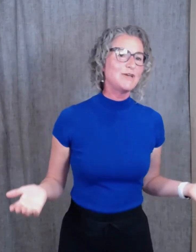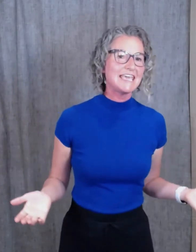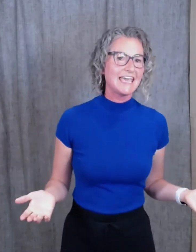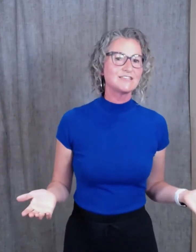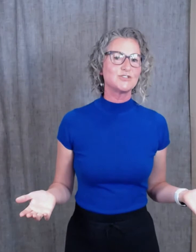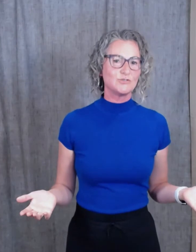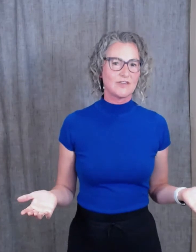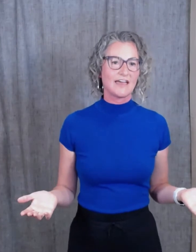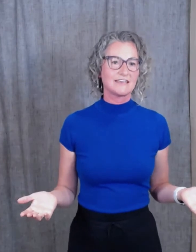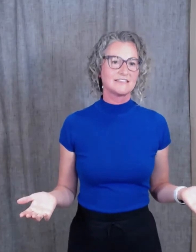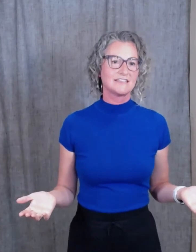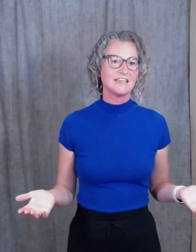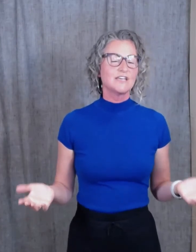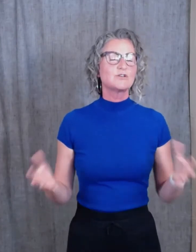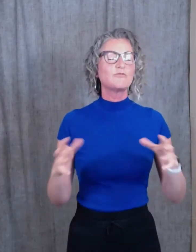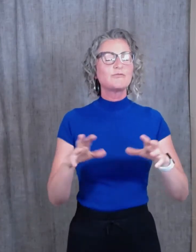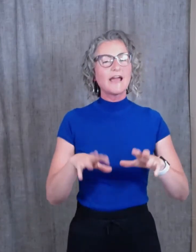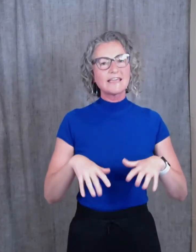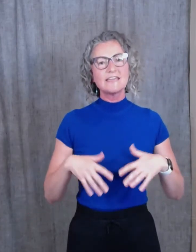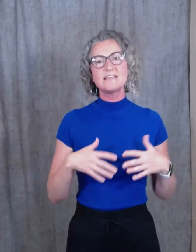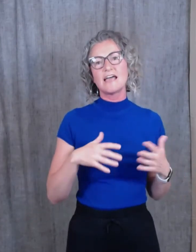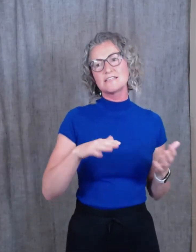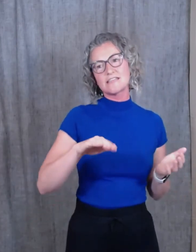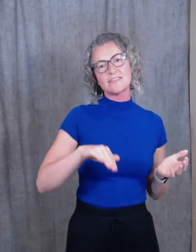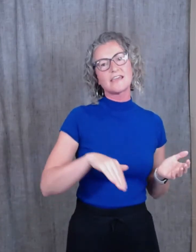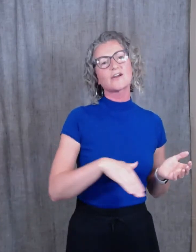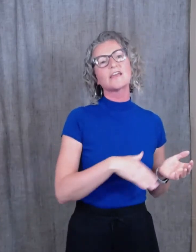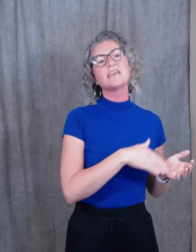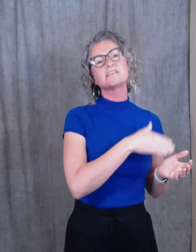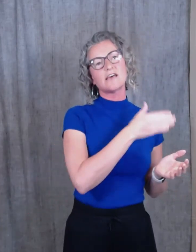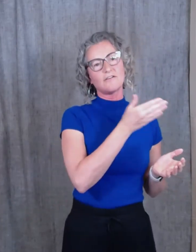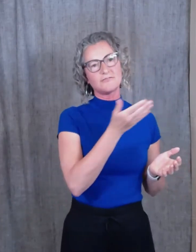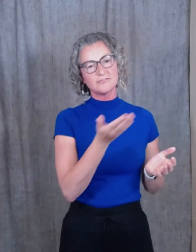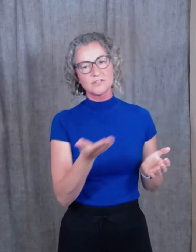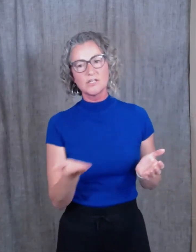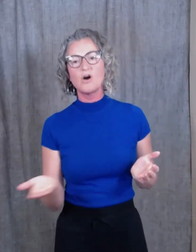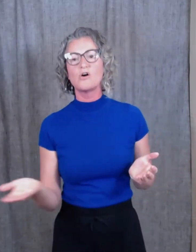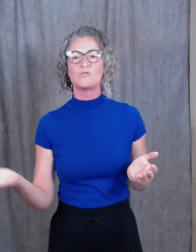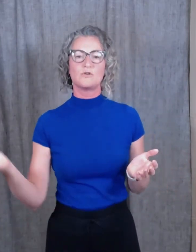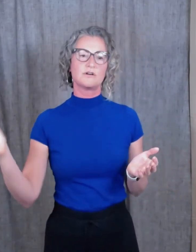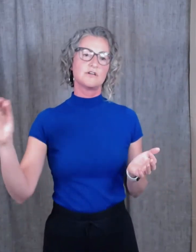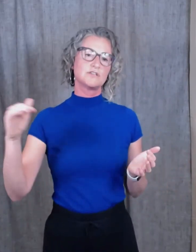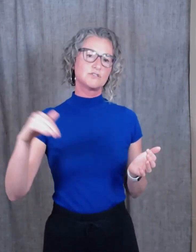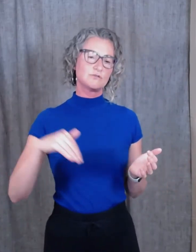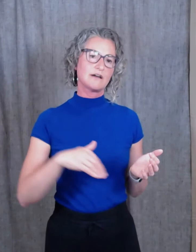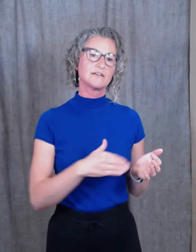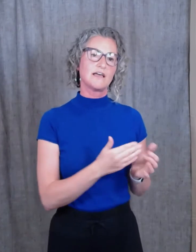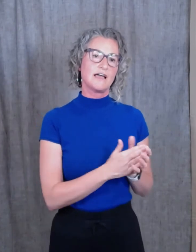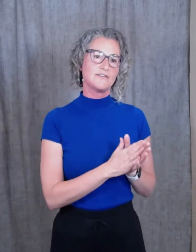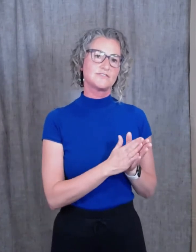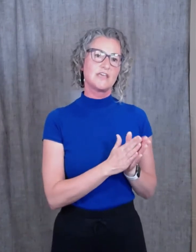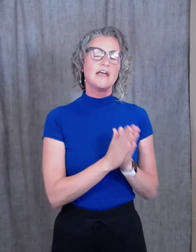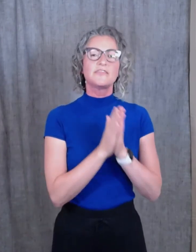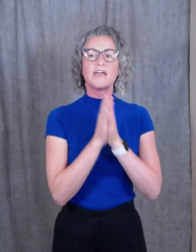can't do that. So if we recognize that there is a flow to our lives, that